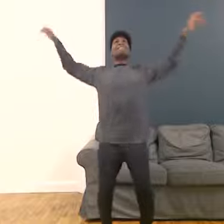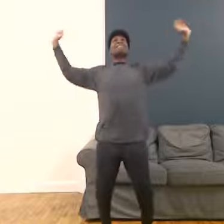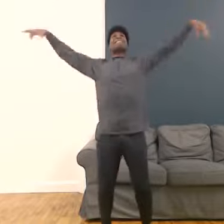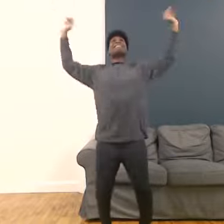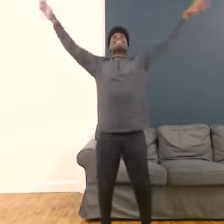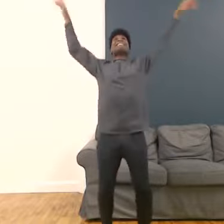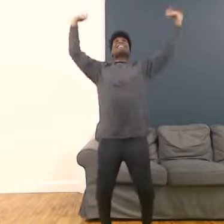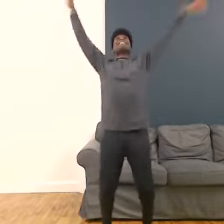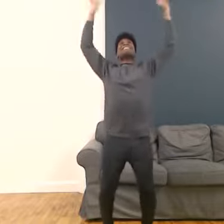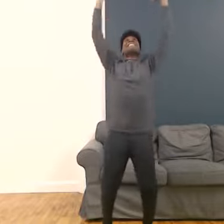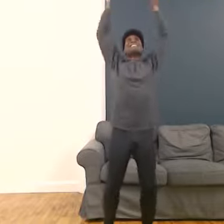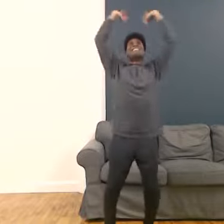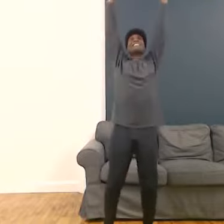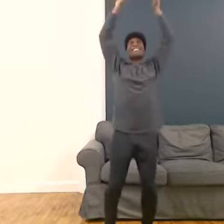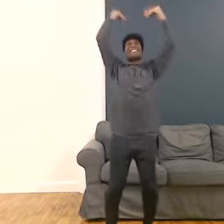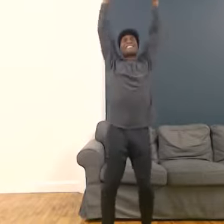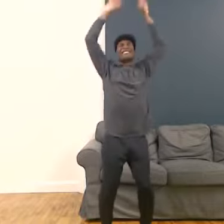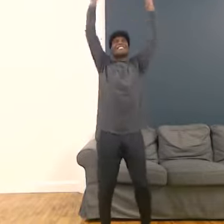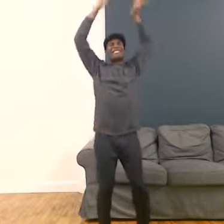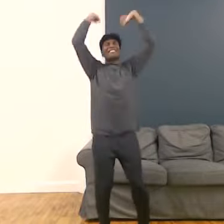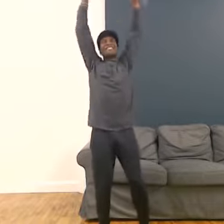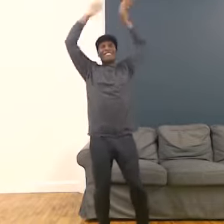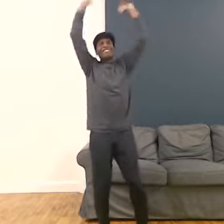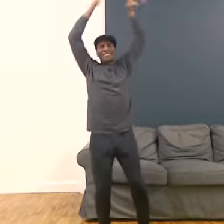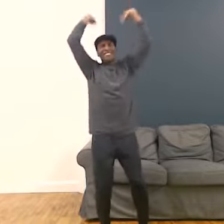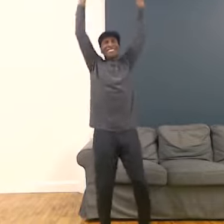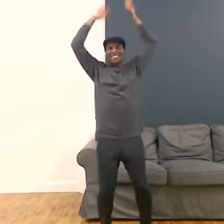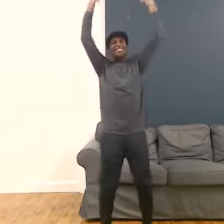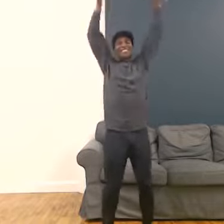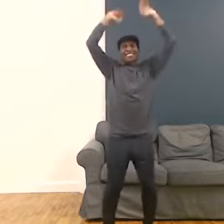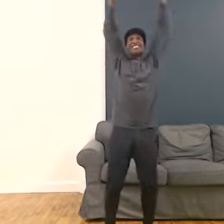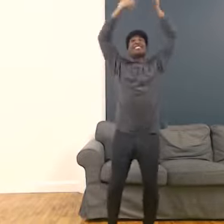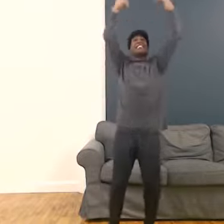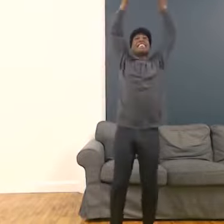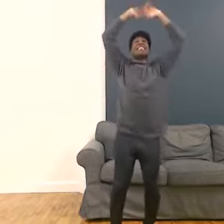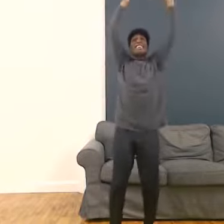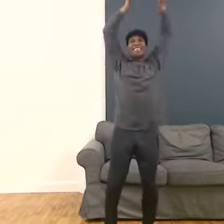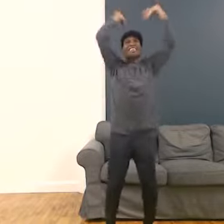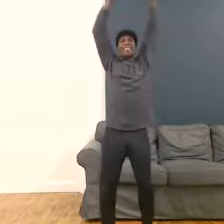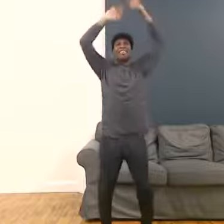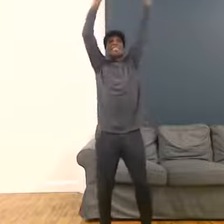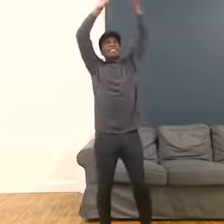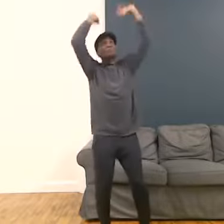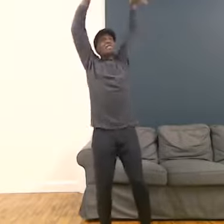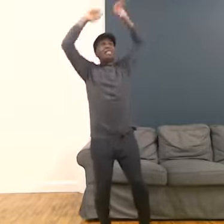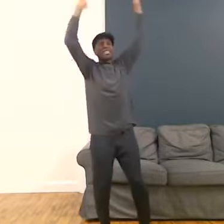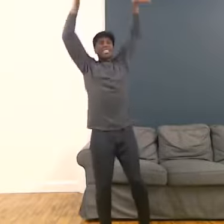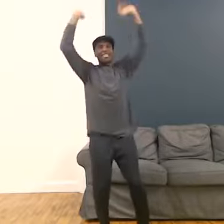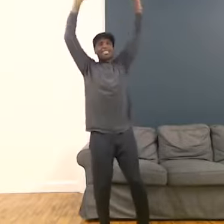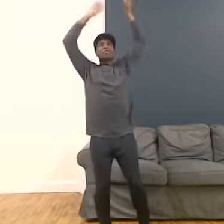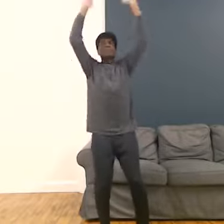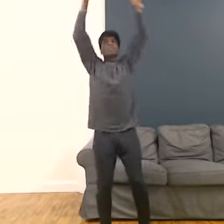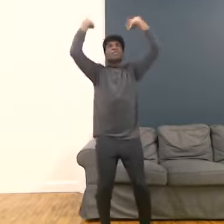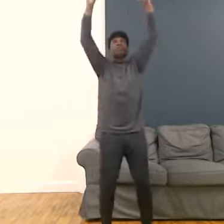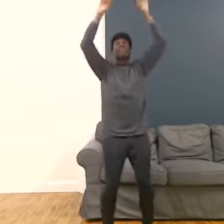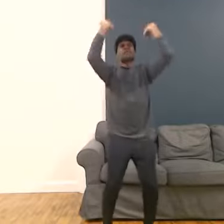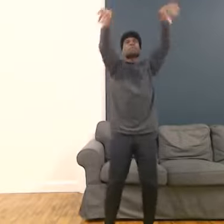let's bring the hands up to the side of body,